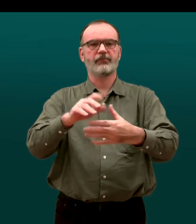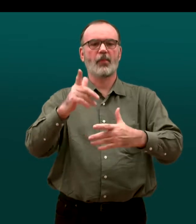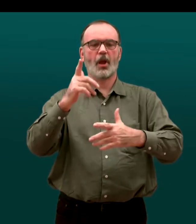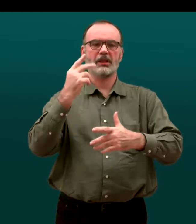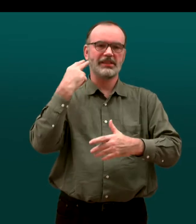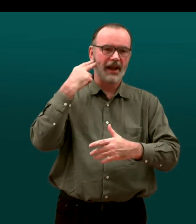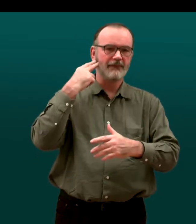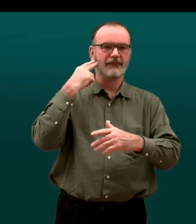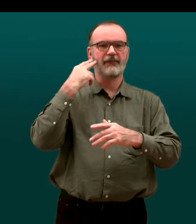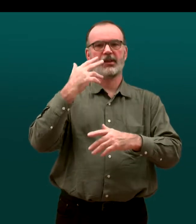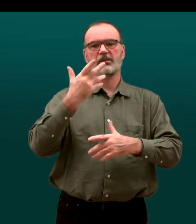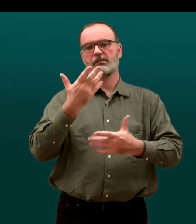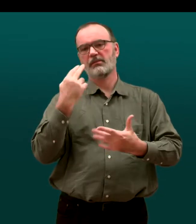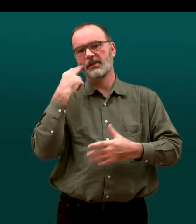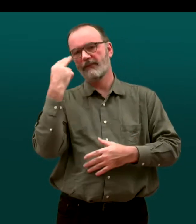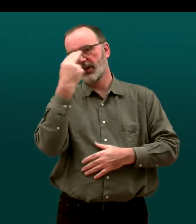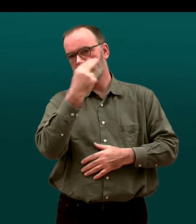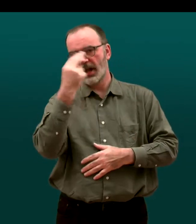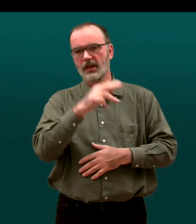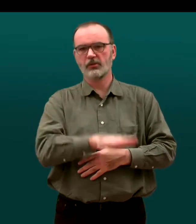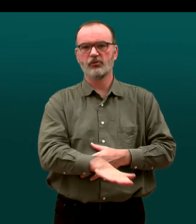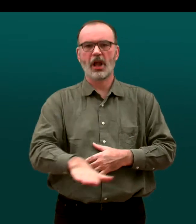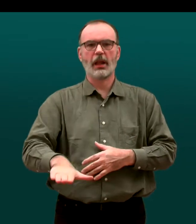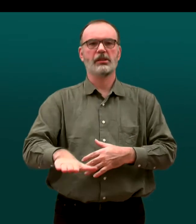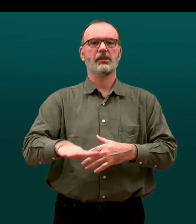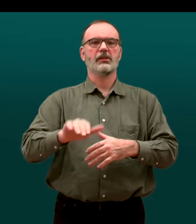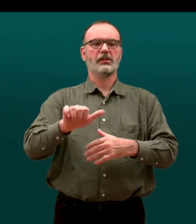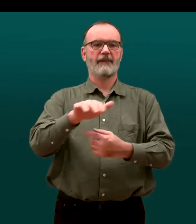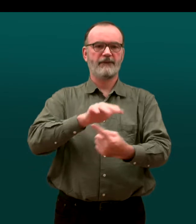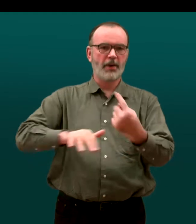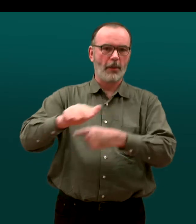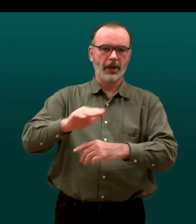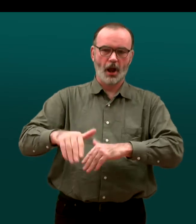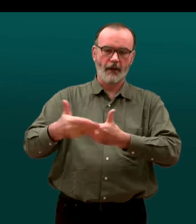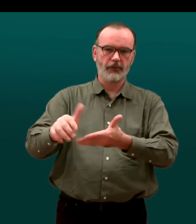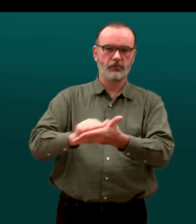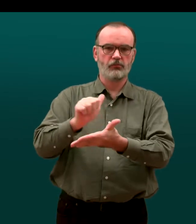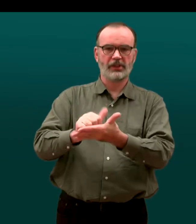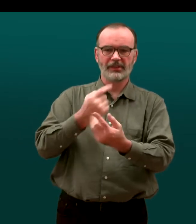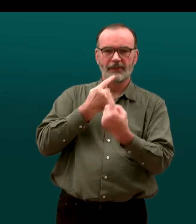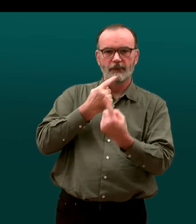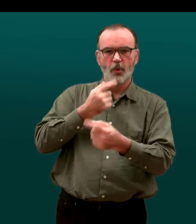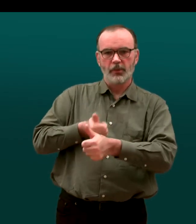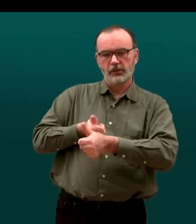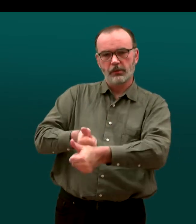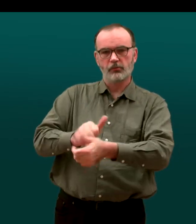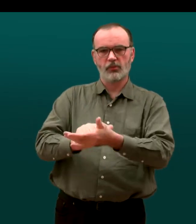with a deaf or deafblind child and their family, offered the right information and